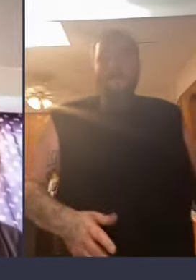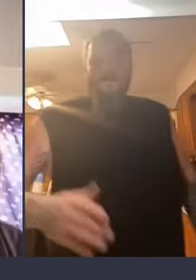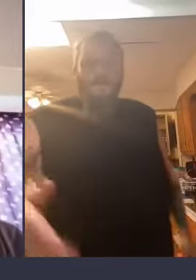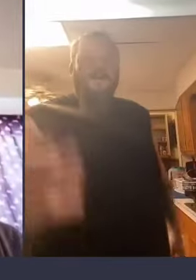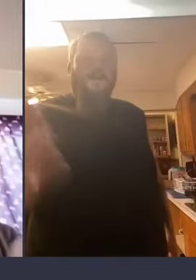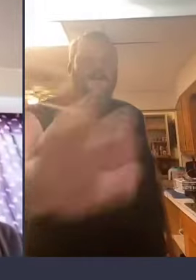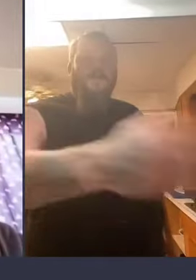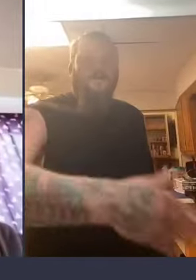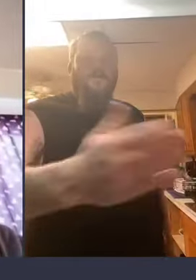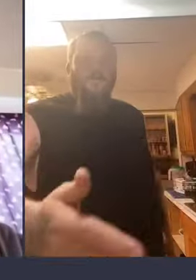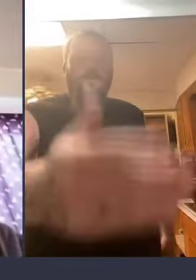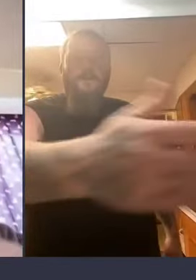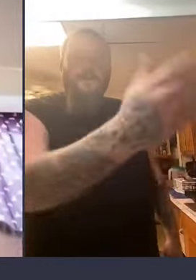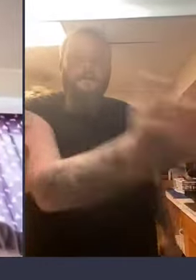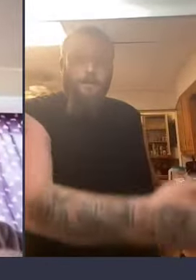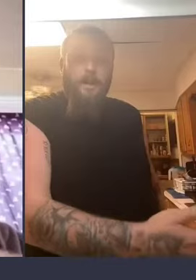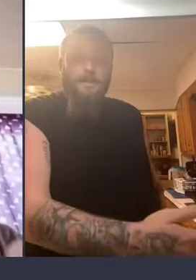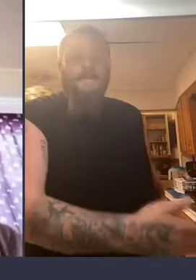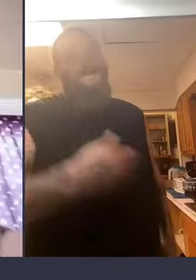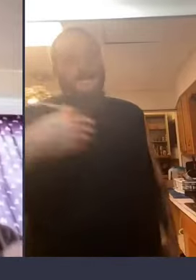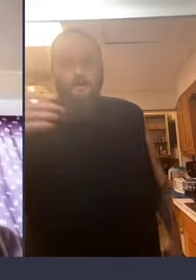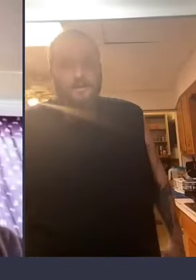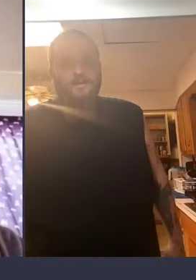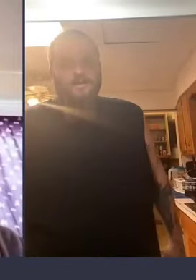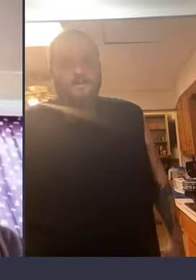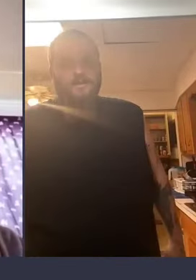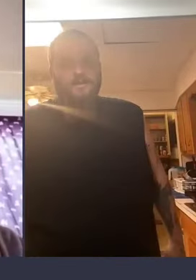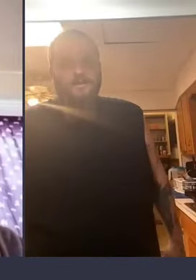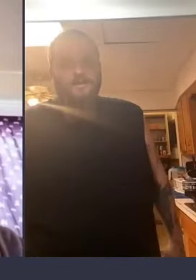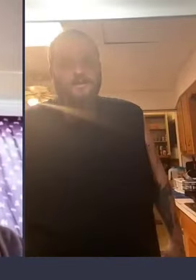but this is good for you so if you got people on your side now you need to